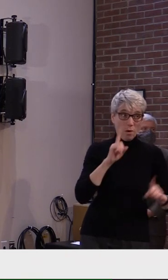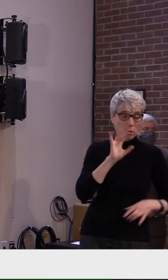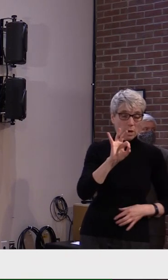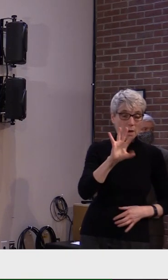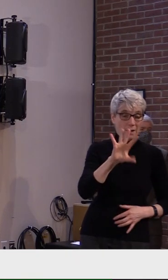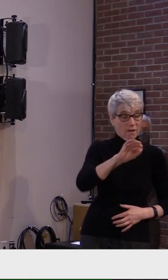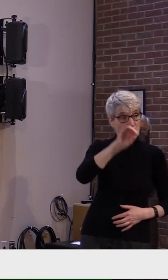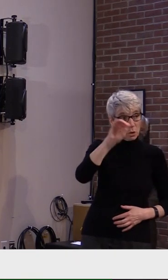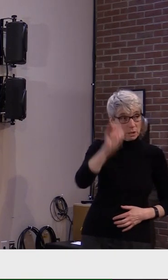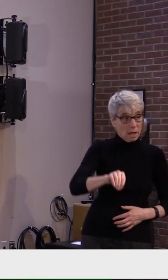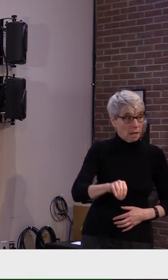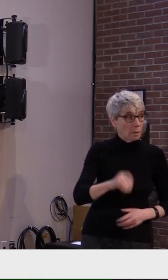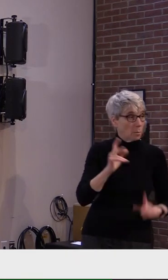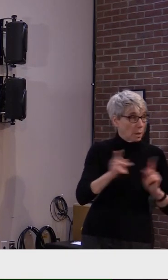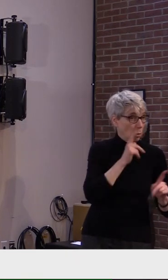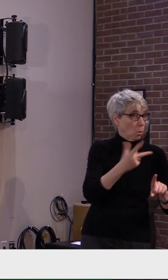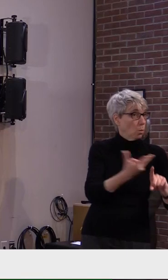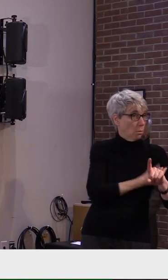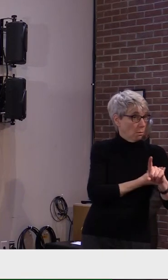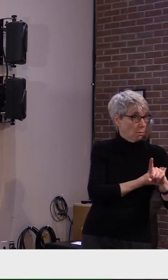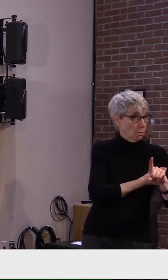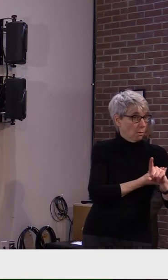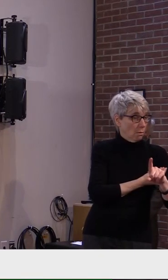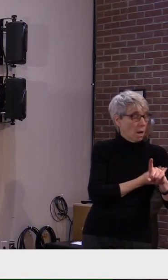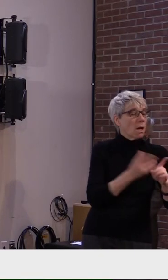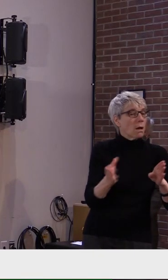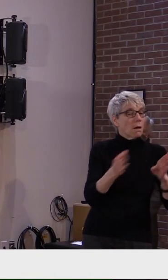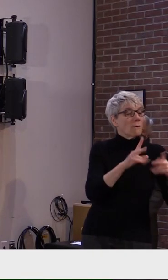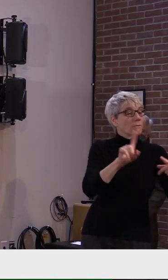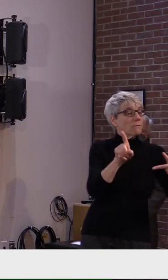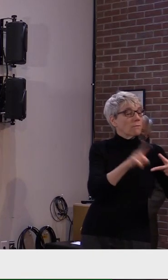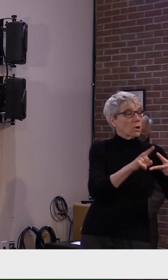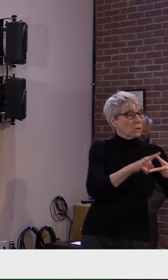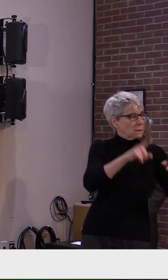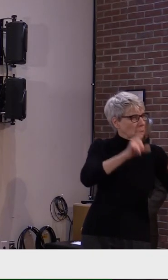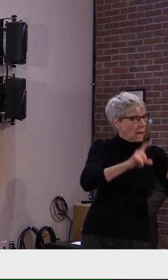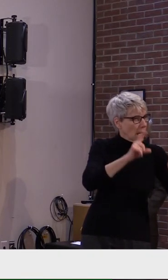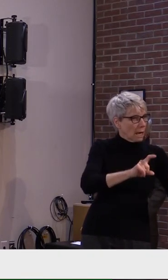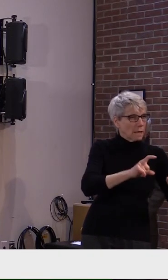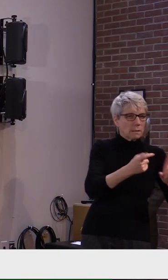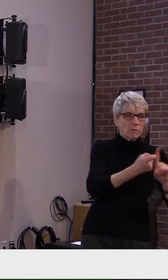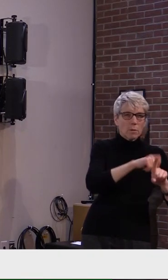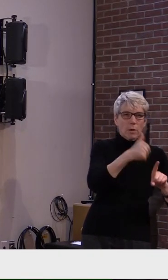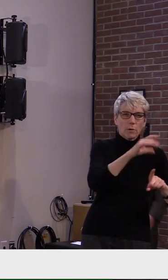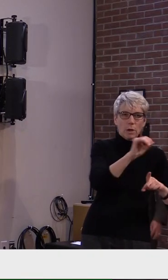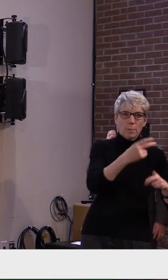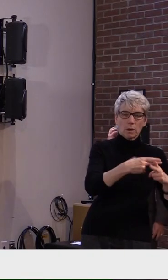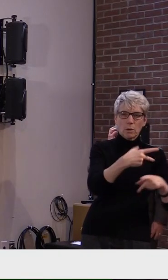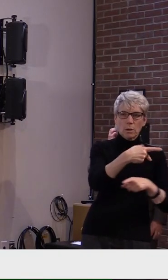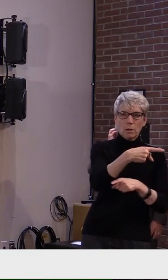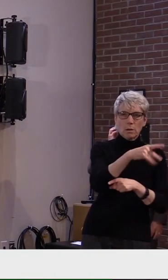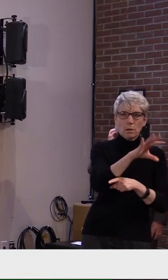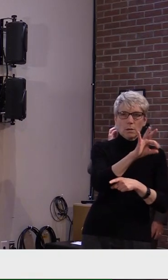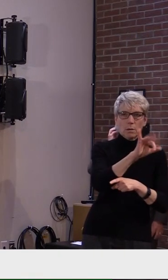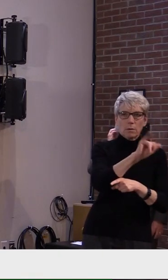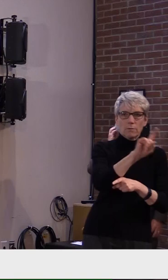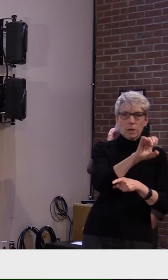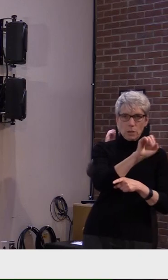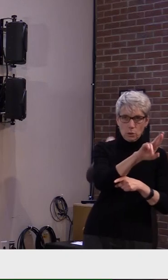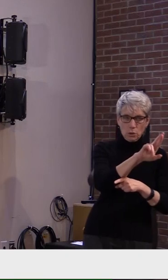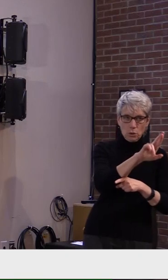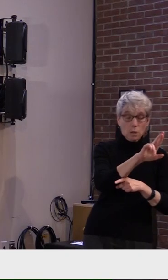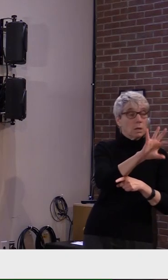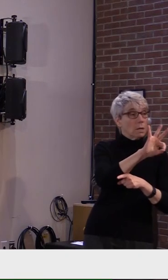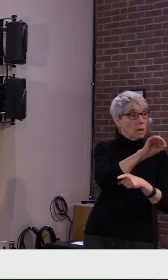which may be more than 90% effective. We know we are getting closer to distribution. But we